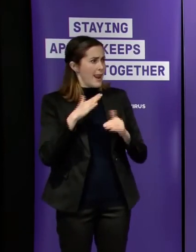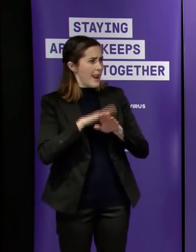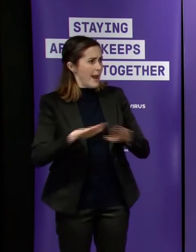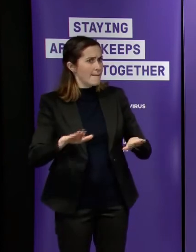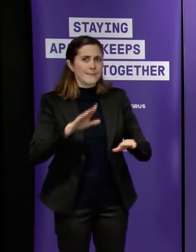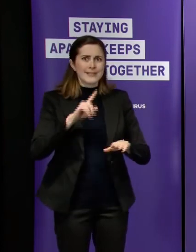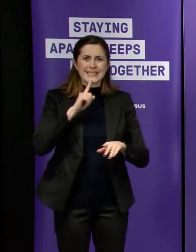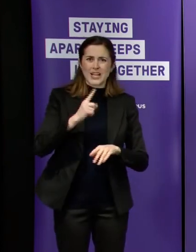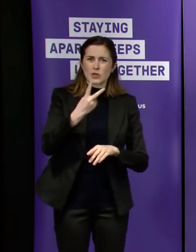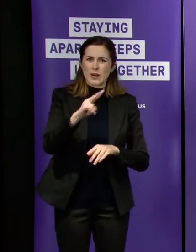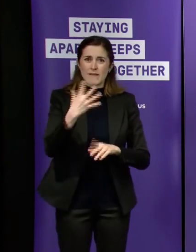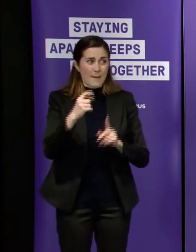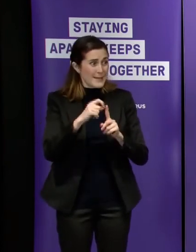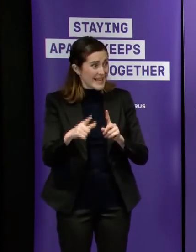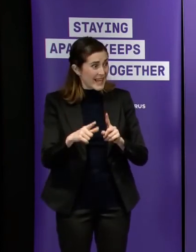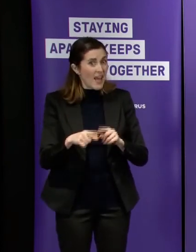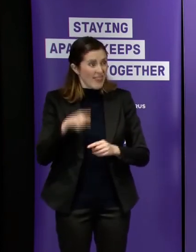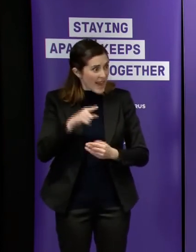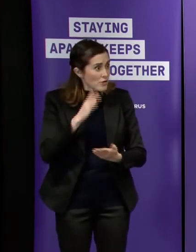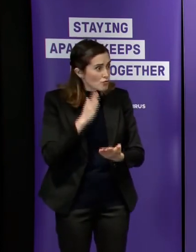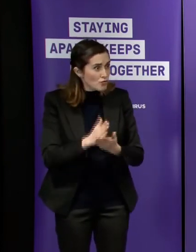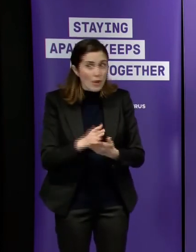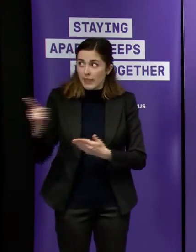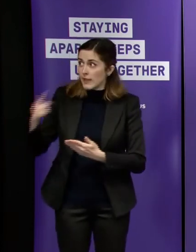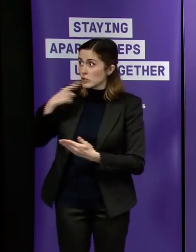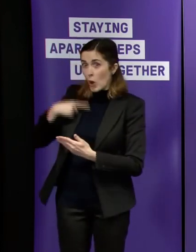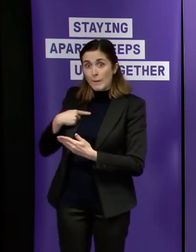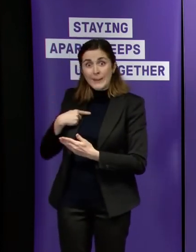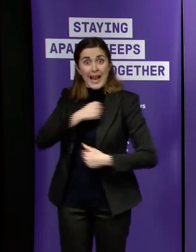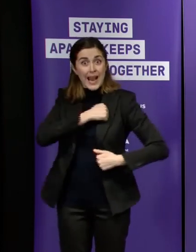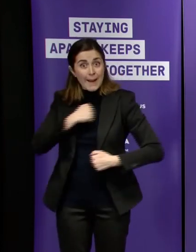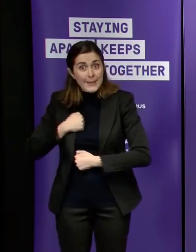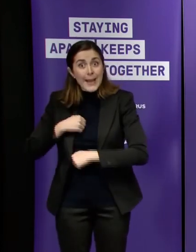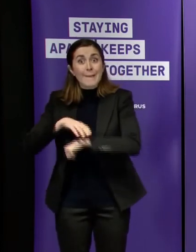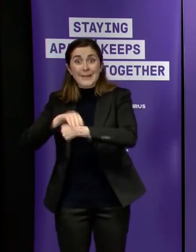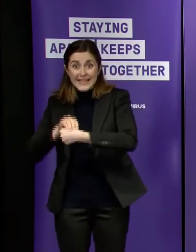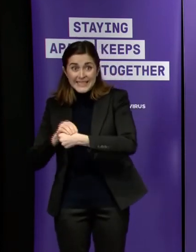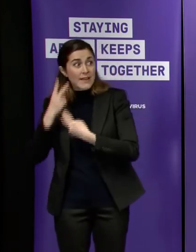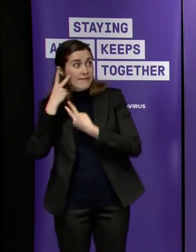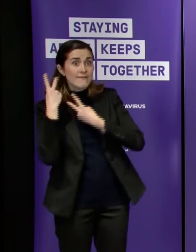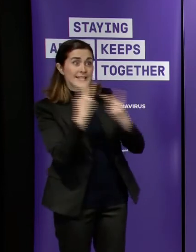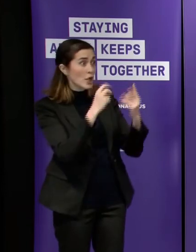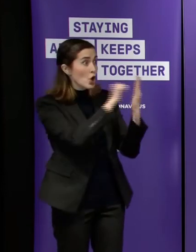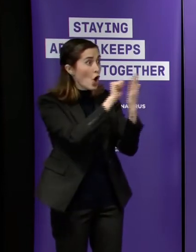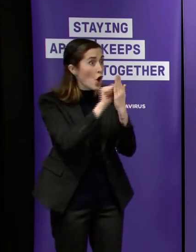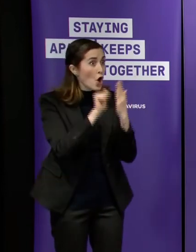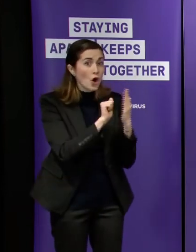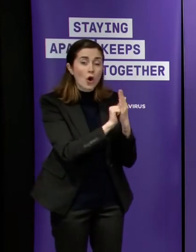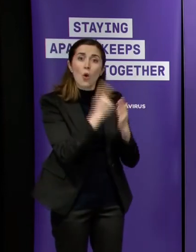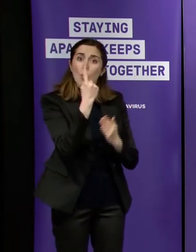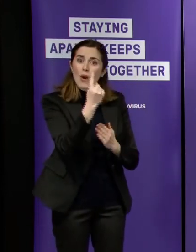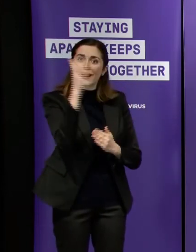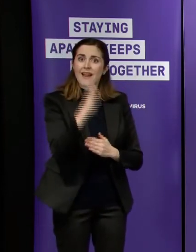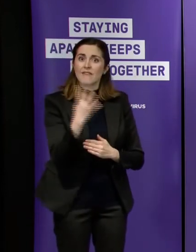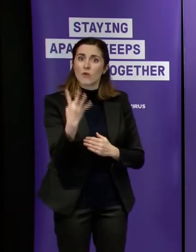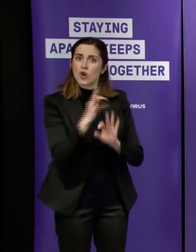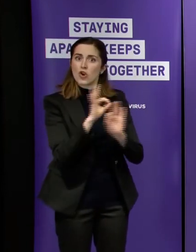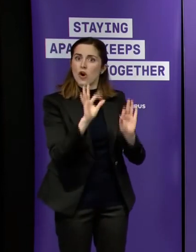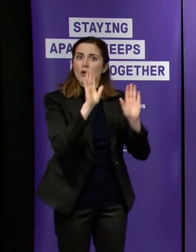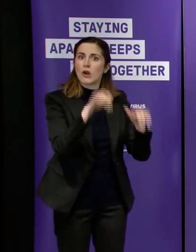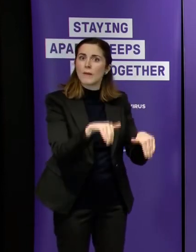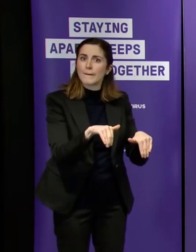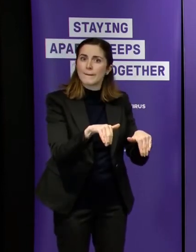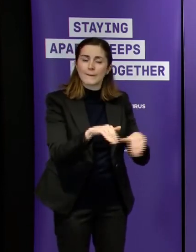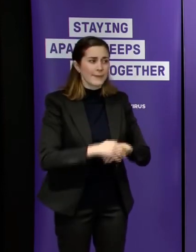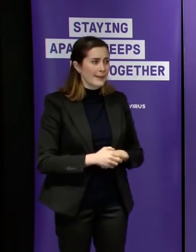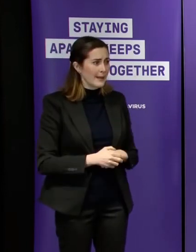somebody from the health department knocked on a door there was no one who answered it how is that misleading i suppose it's misleading because less than one percent of